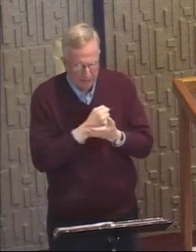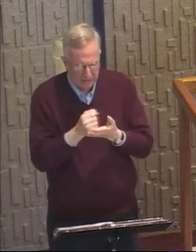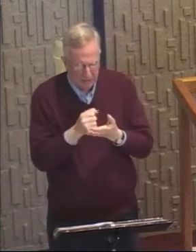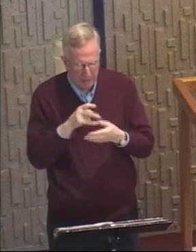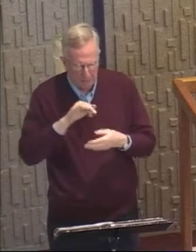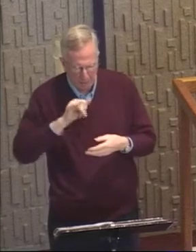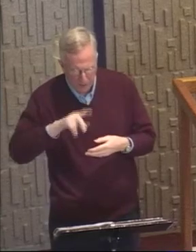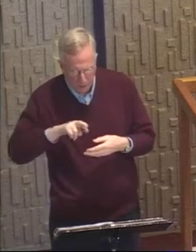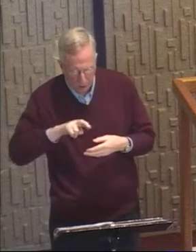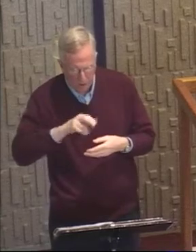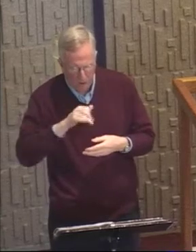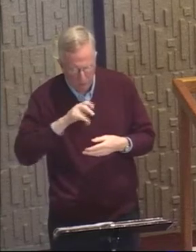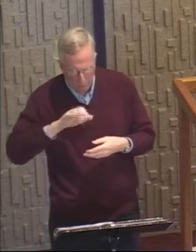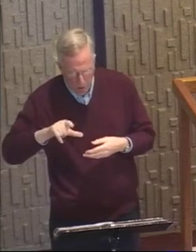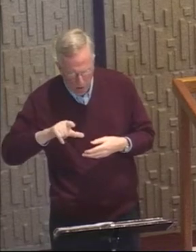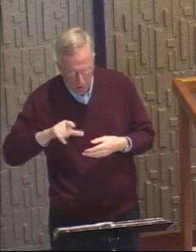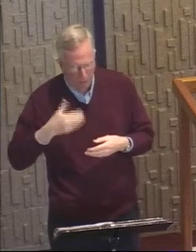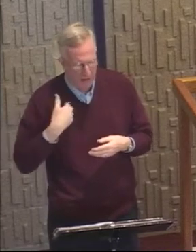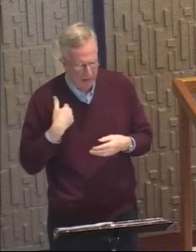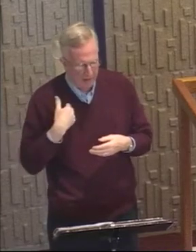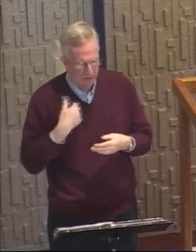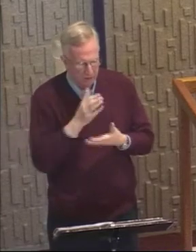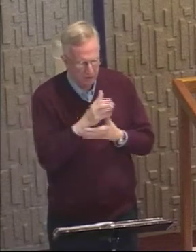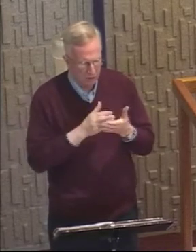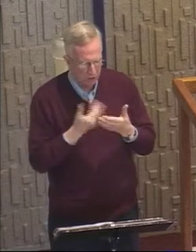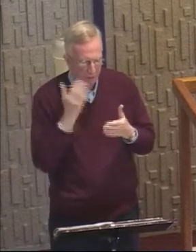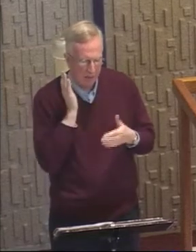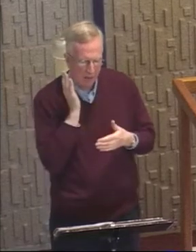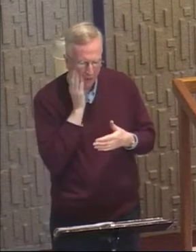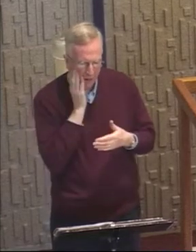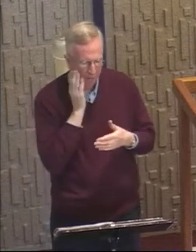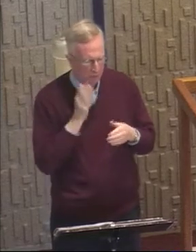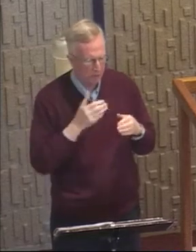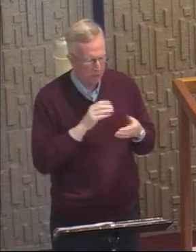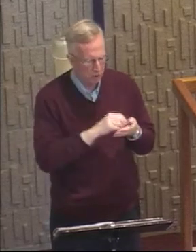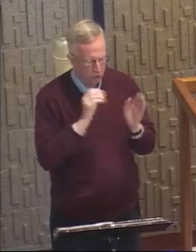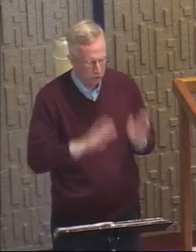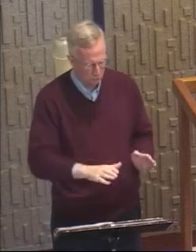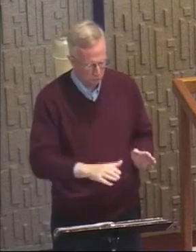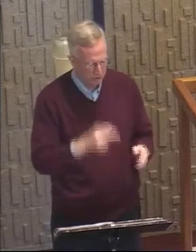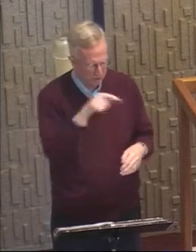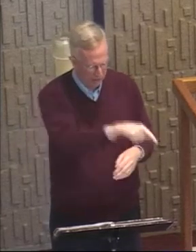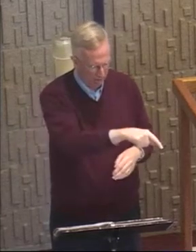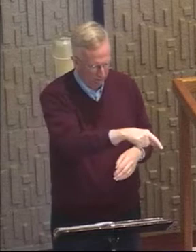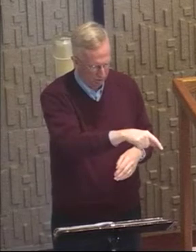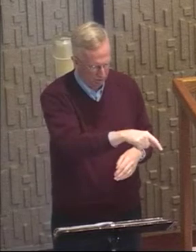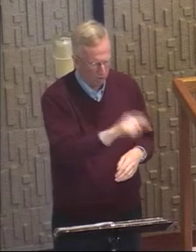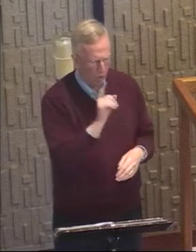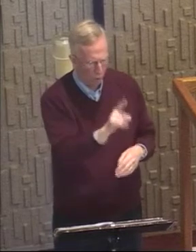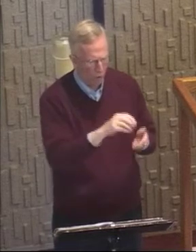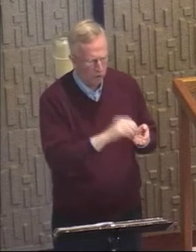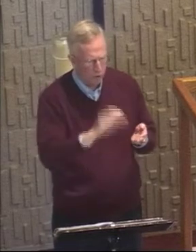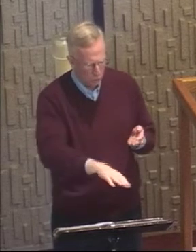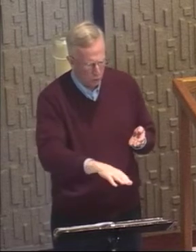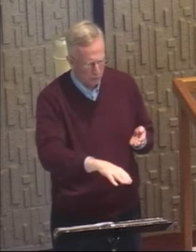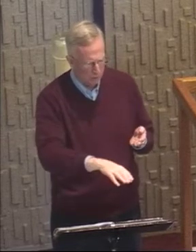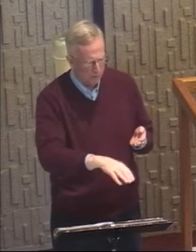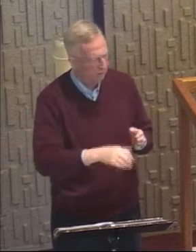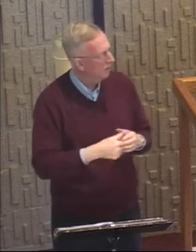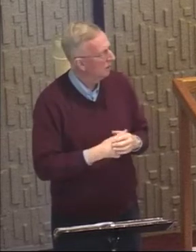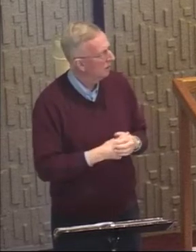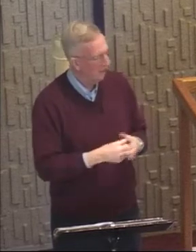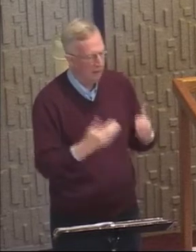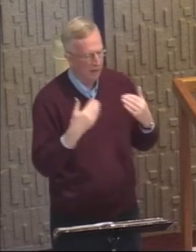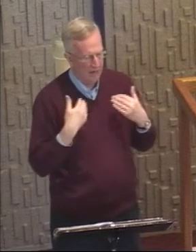confirmation students there. And this one student ended up in an